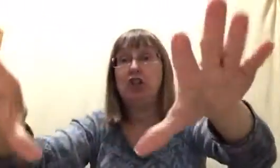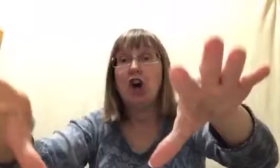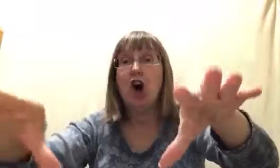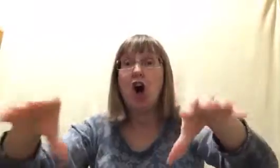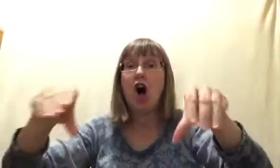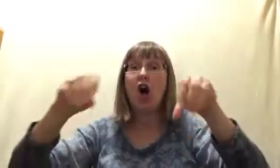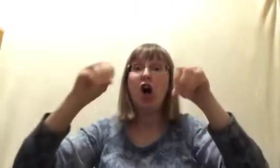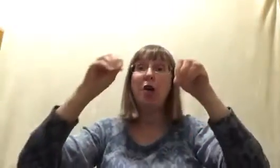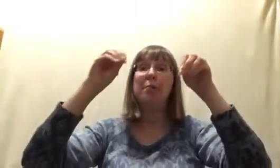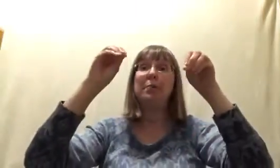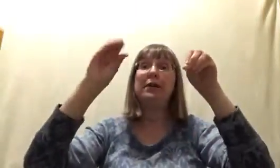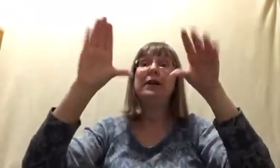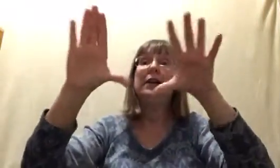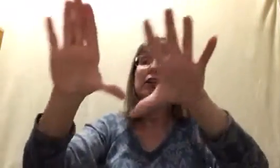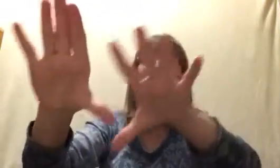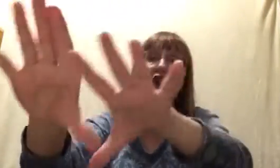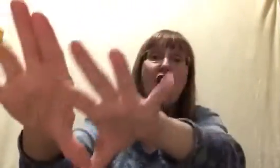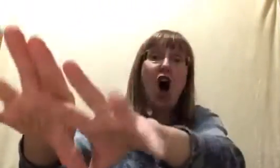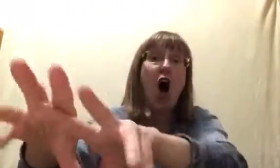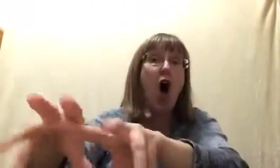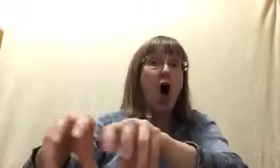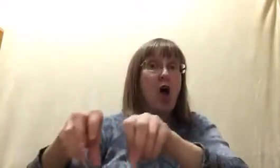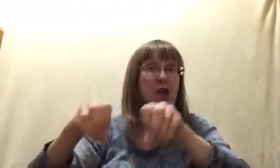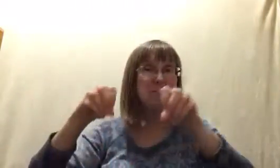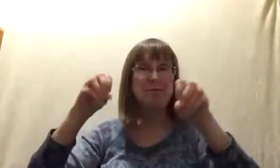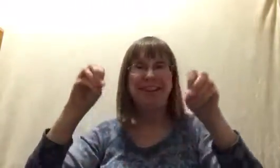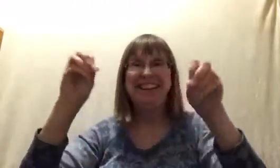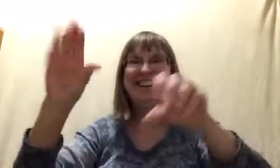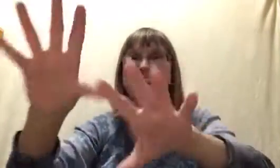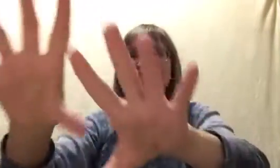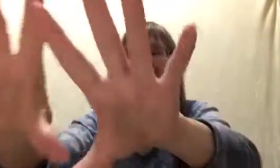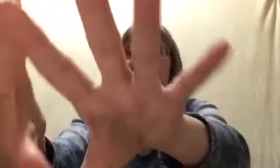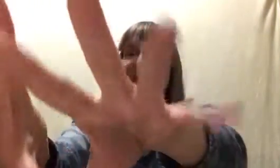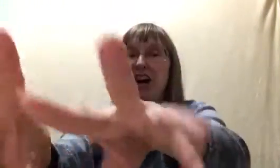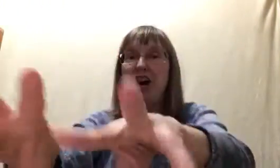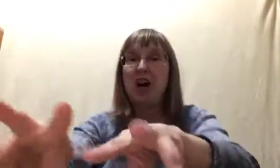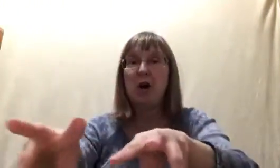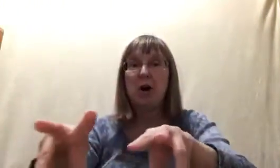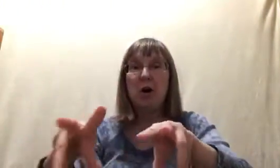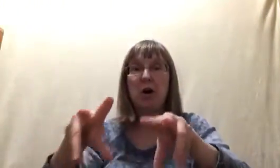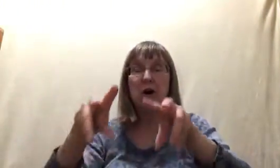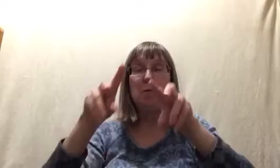gulp, gulp, gulp.